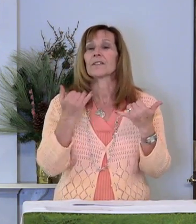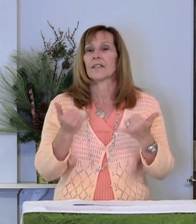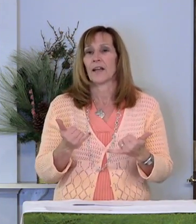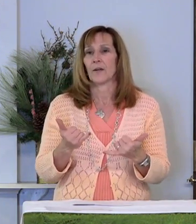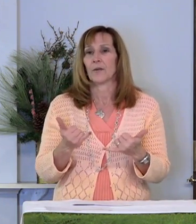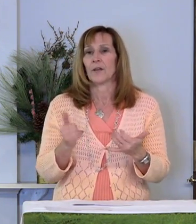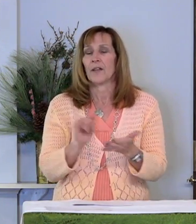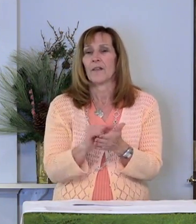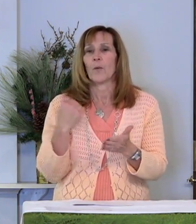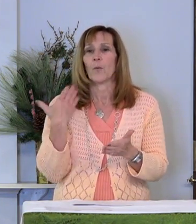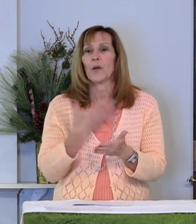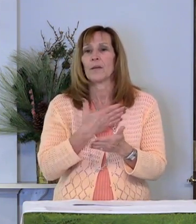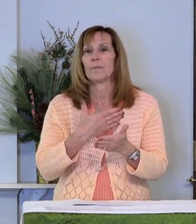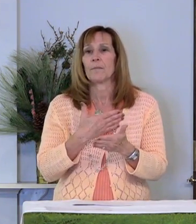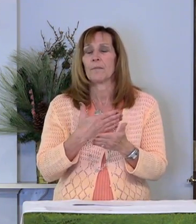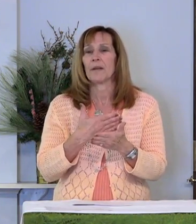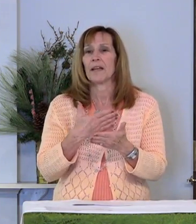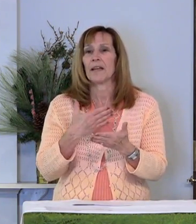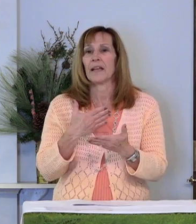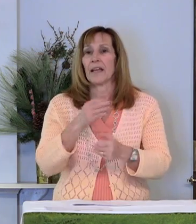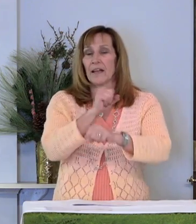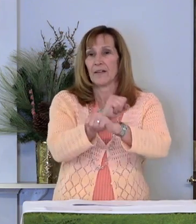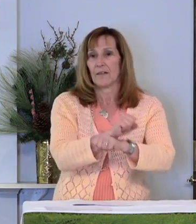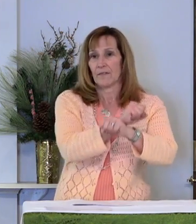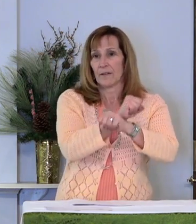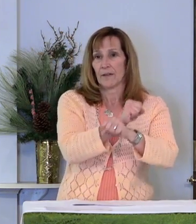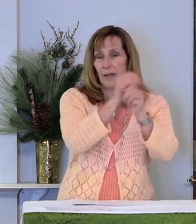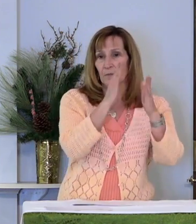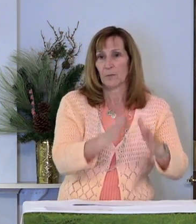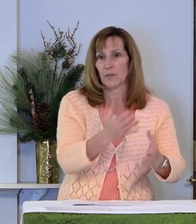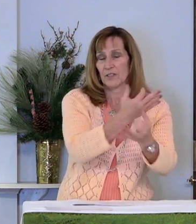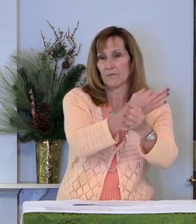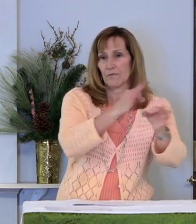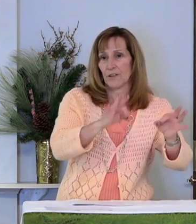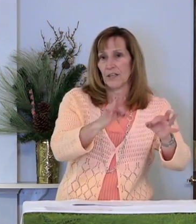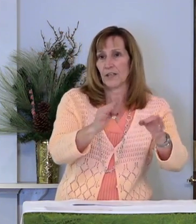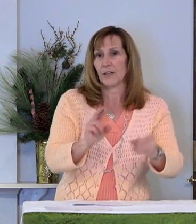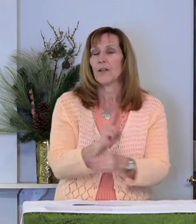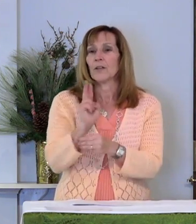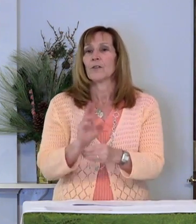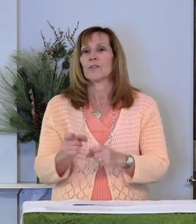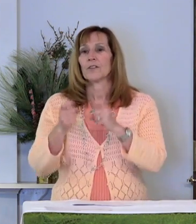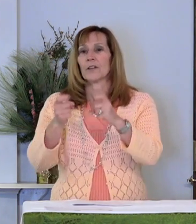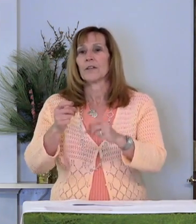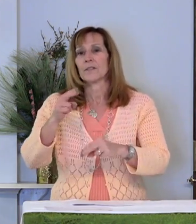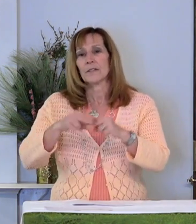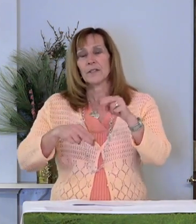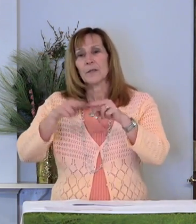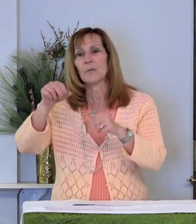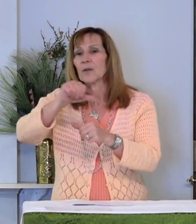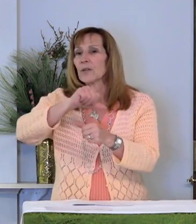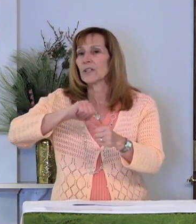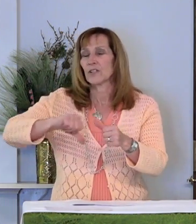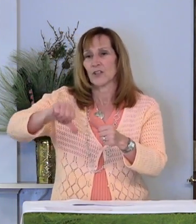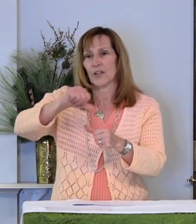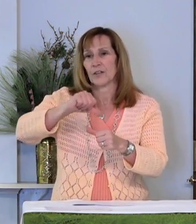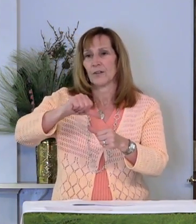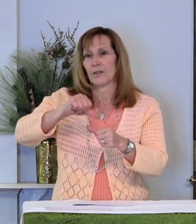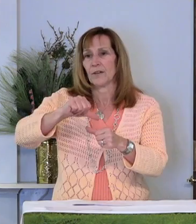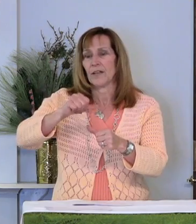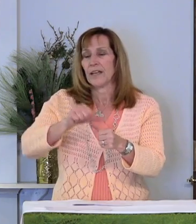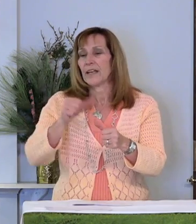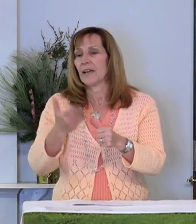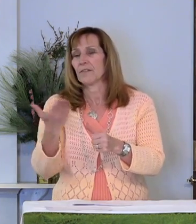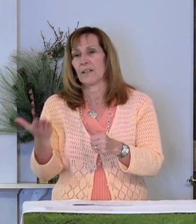that we may set the captive free. Use your gifts to build one another up and in